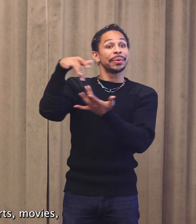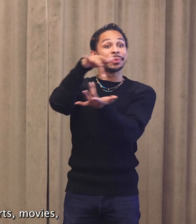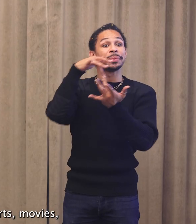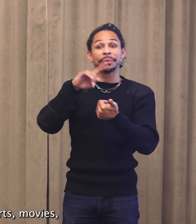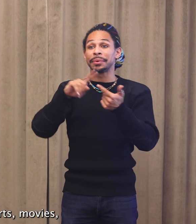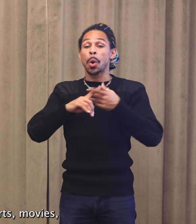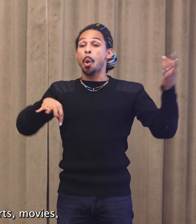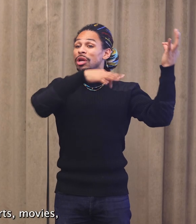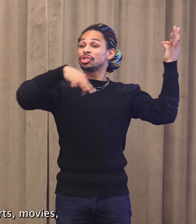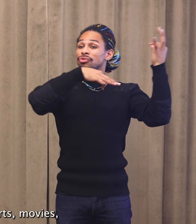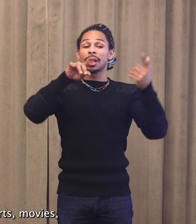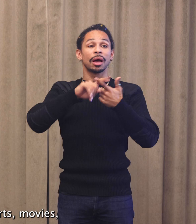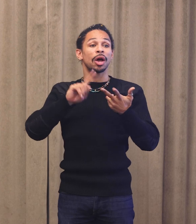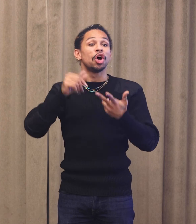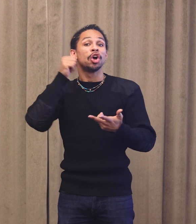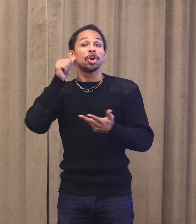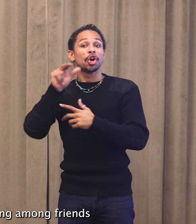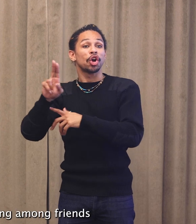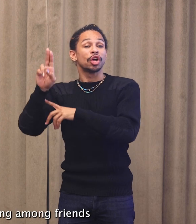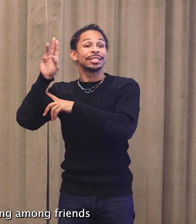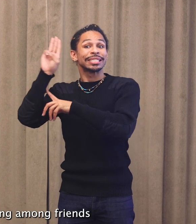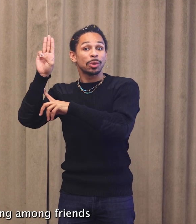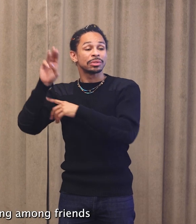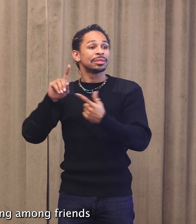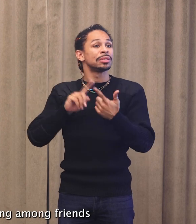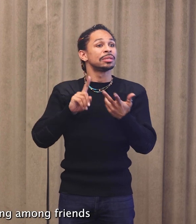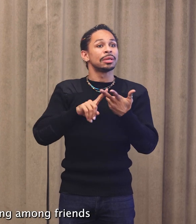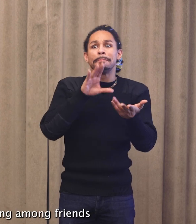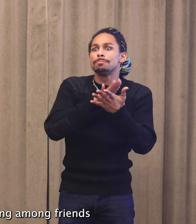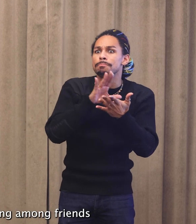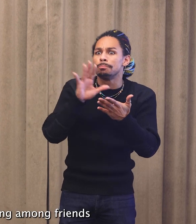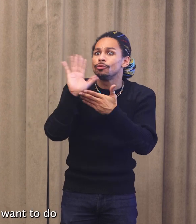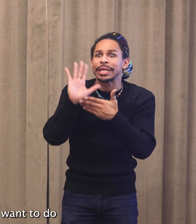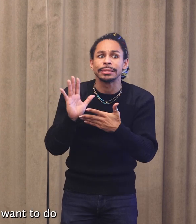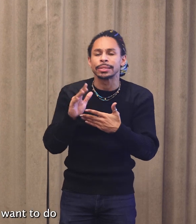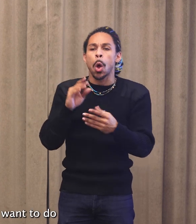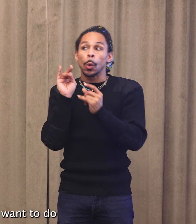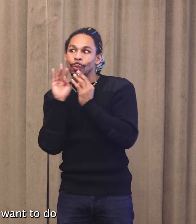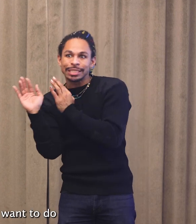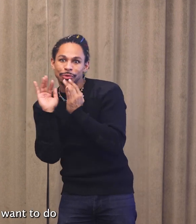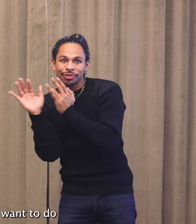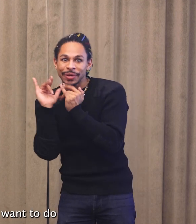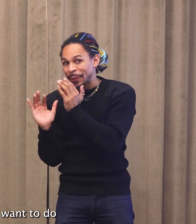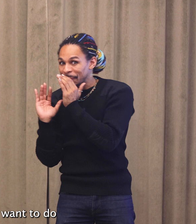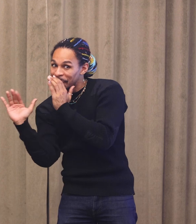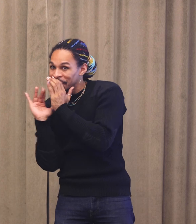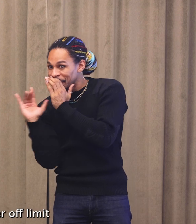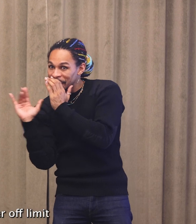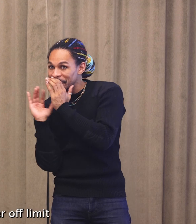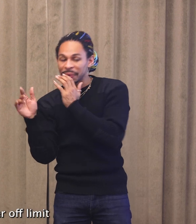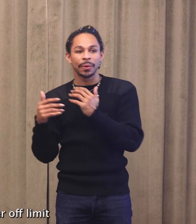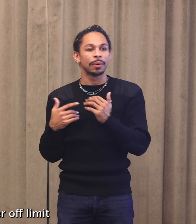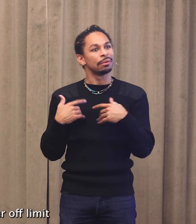Girl Scouts, sports, movies, or even just whispering among friends that little girls want to do